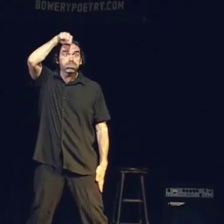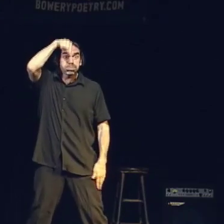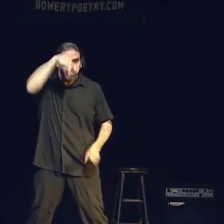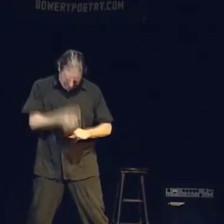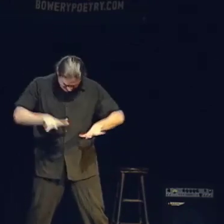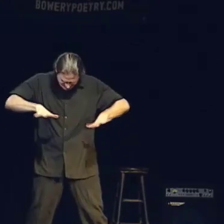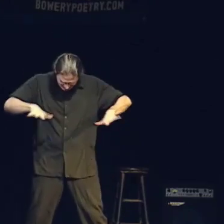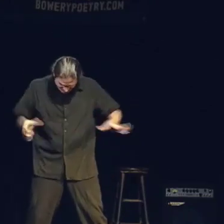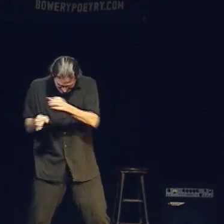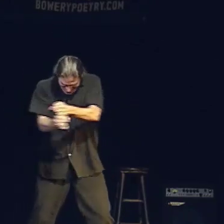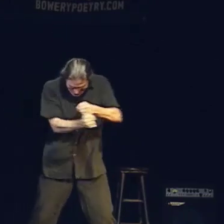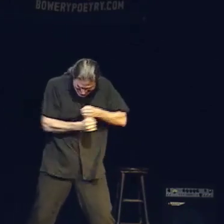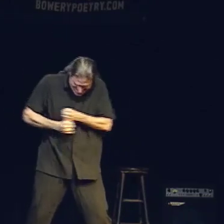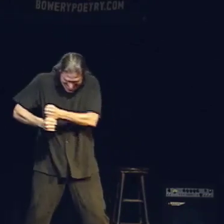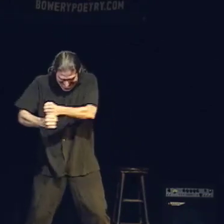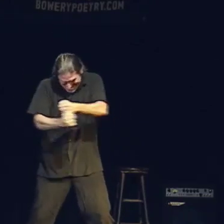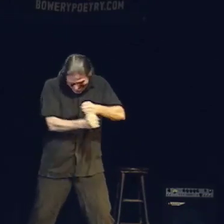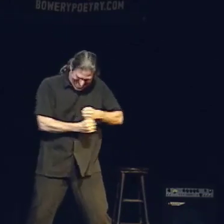Sweat. It all goes into the broth.